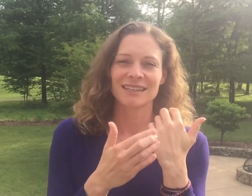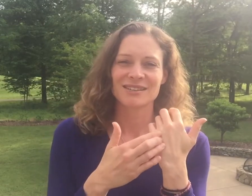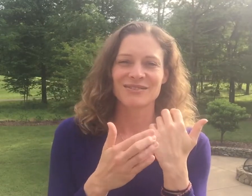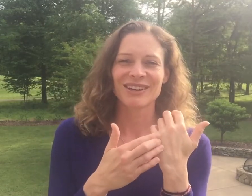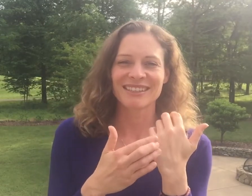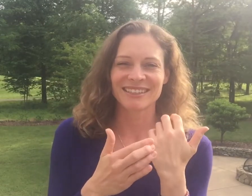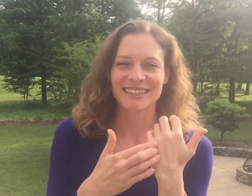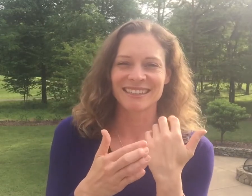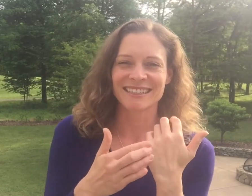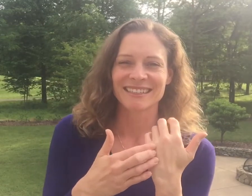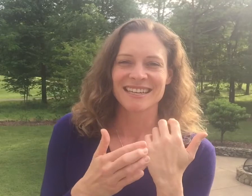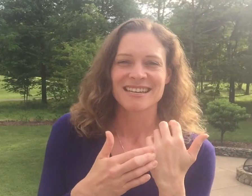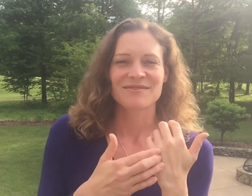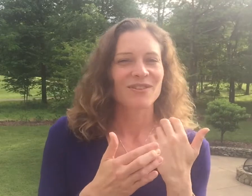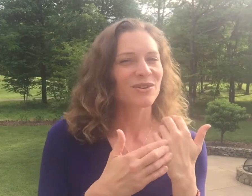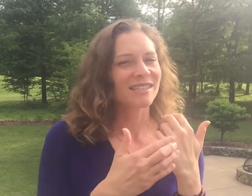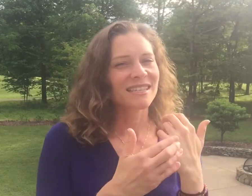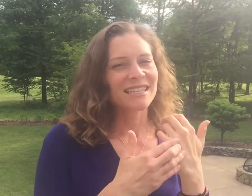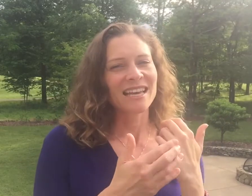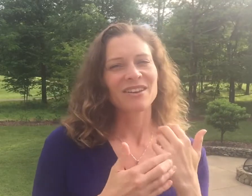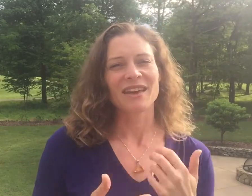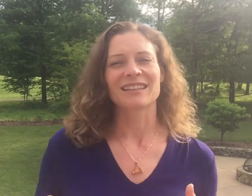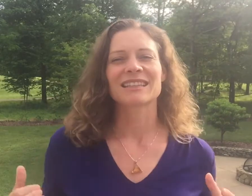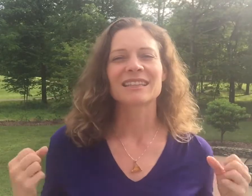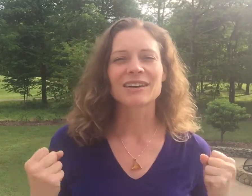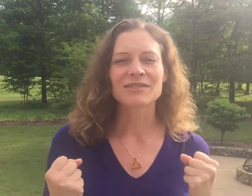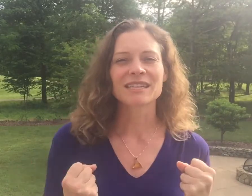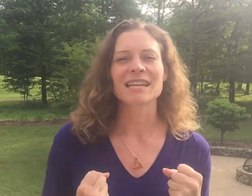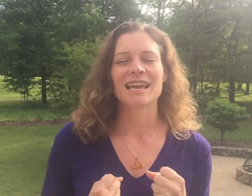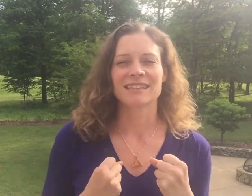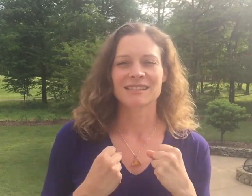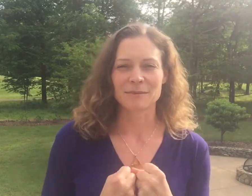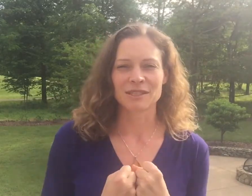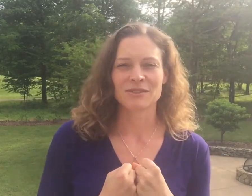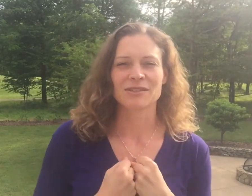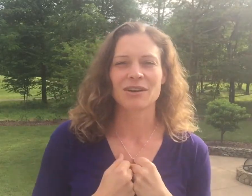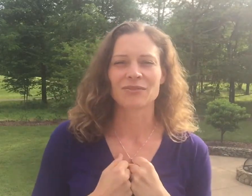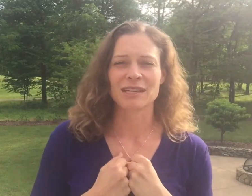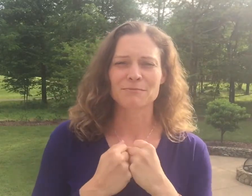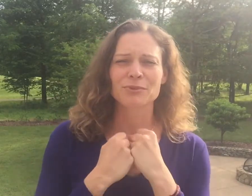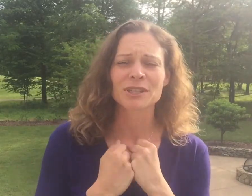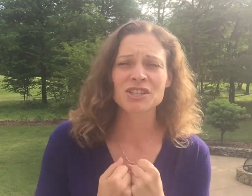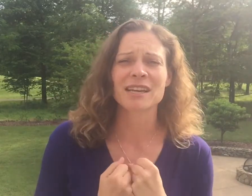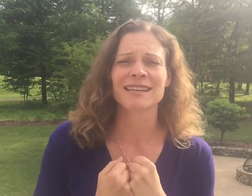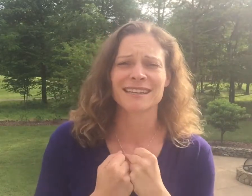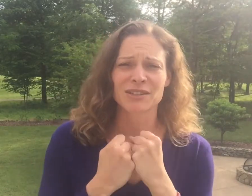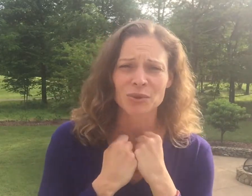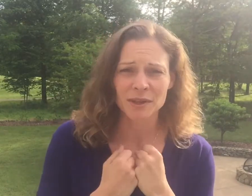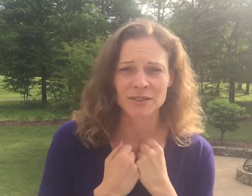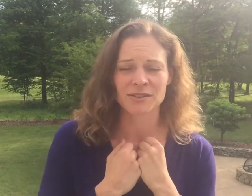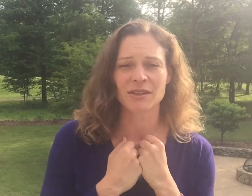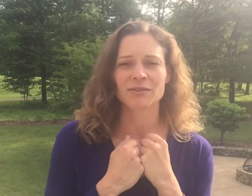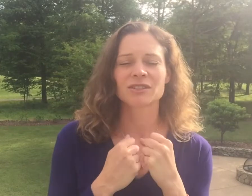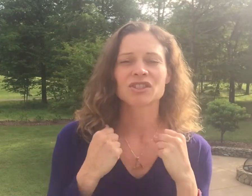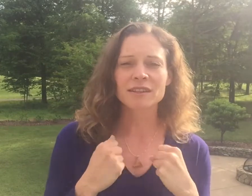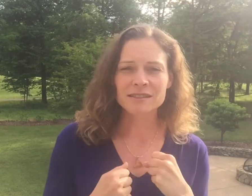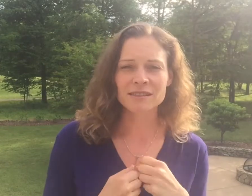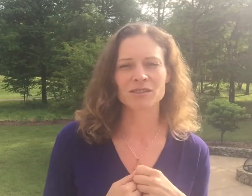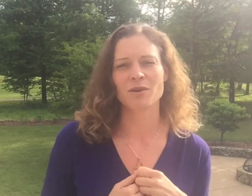Very good. Focus in again on that loving and accepting yourself and appreciating and adoring yourself just as you